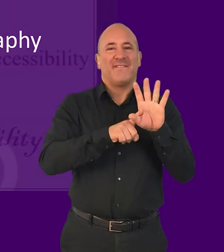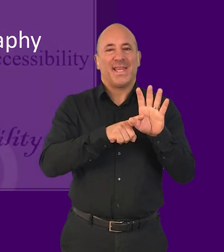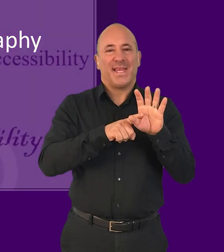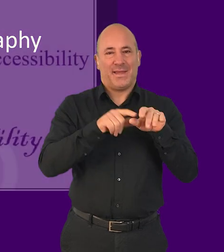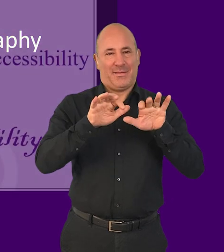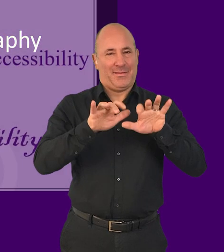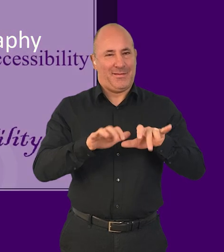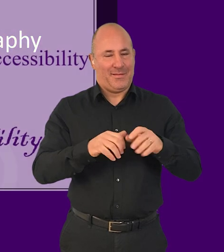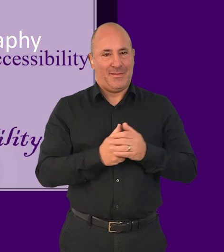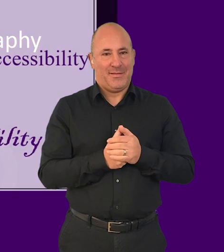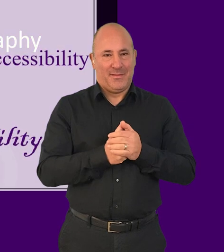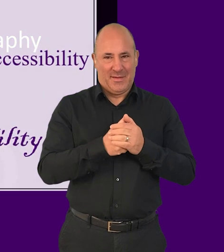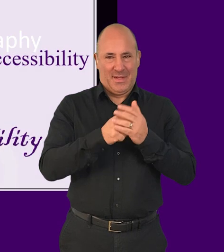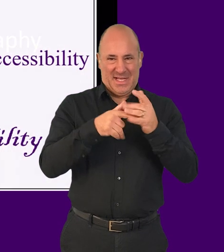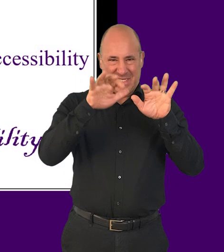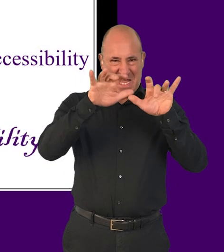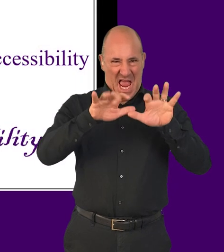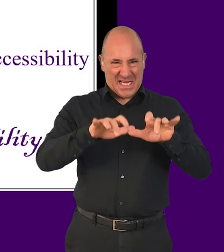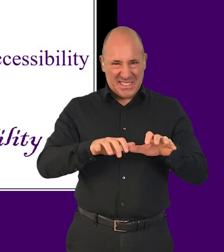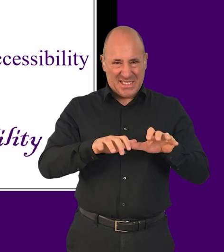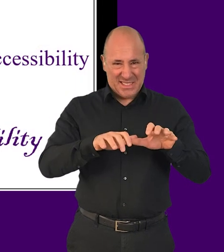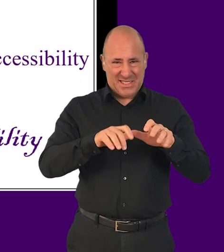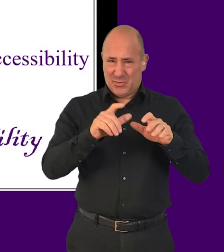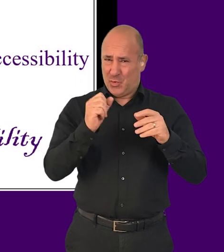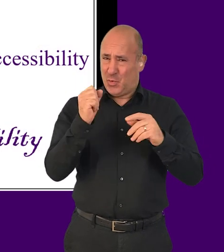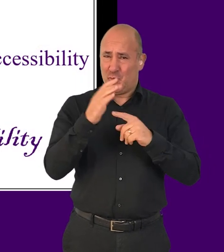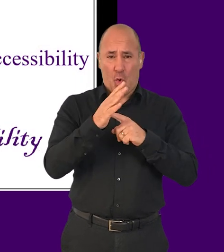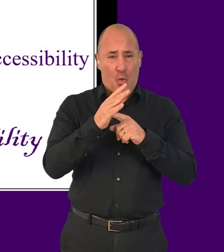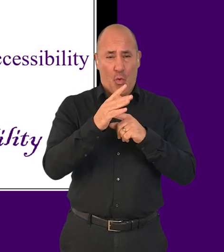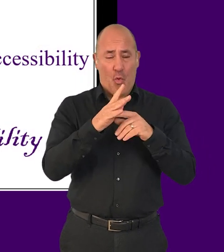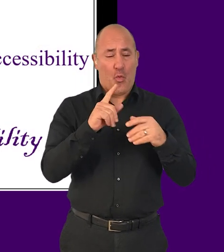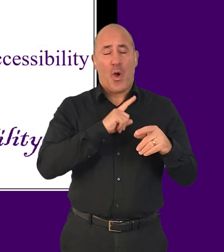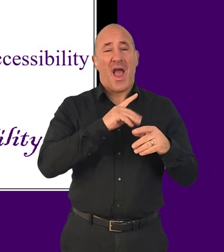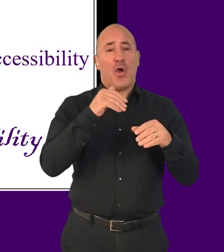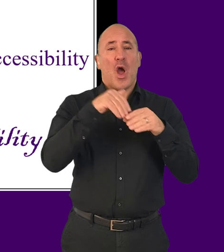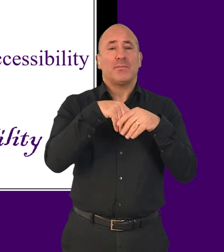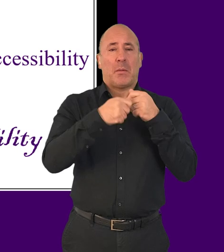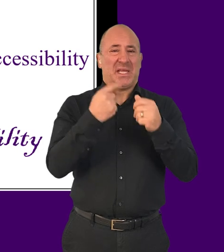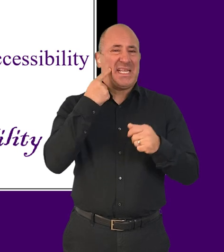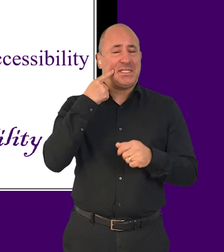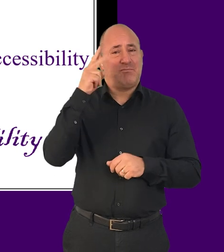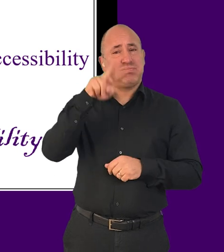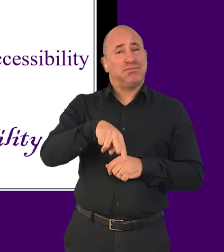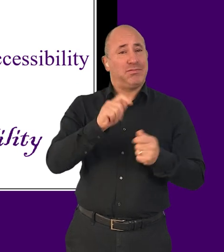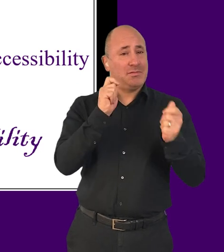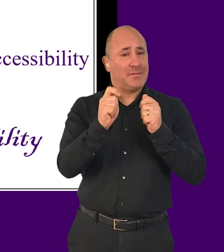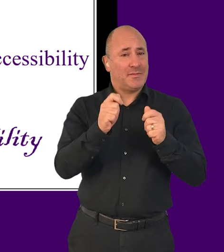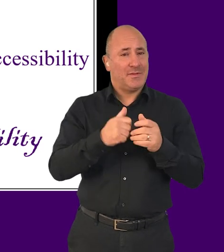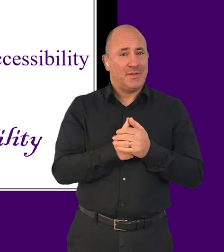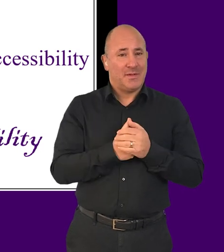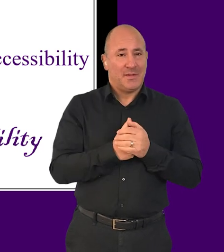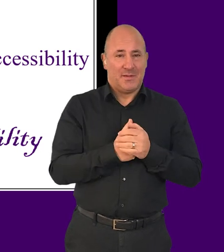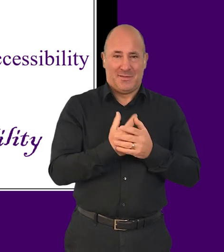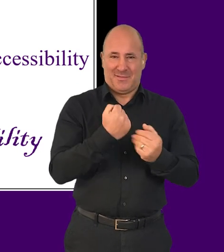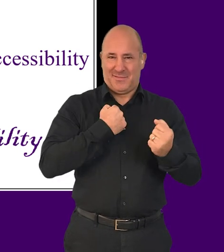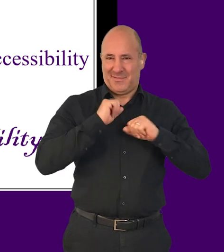Text formatting plays an important role in making content easy to read for all. While each person has their own preferences,